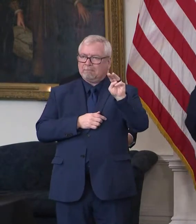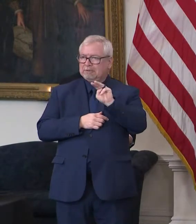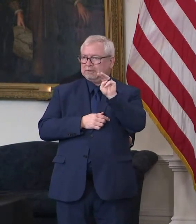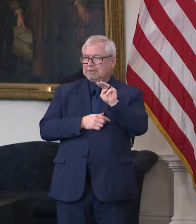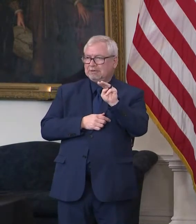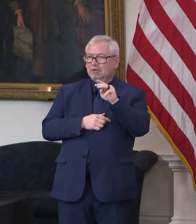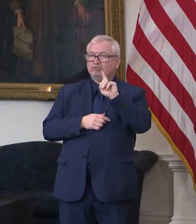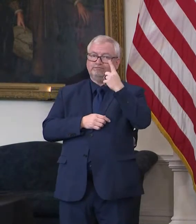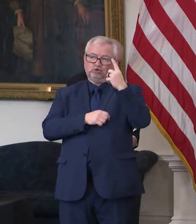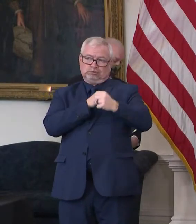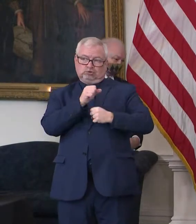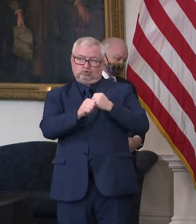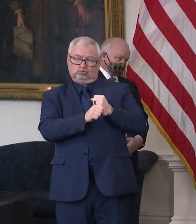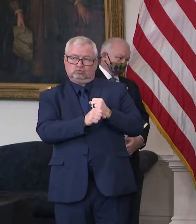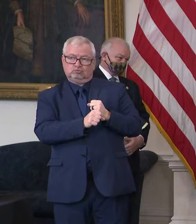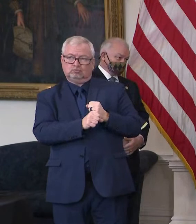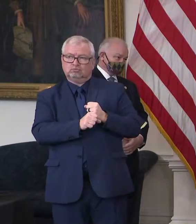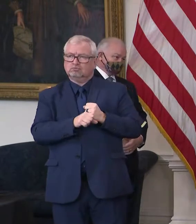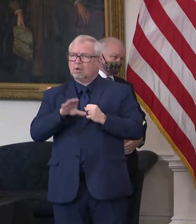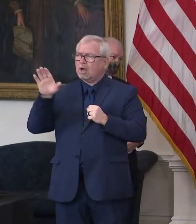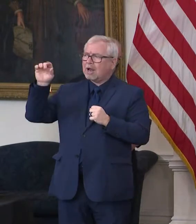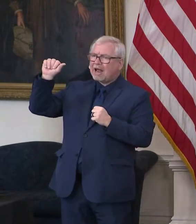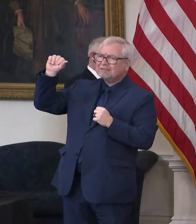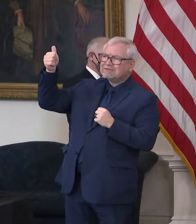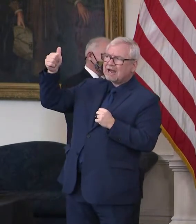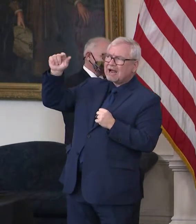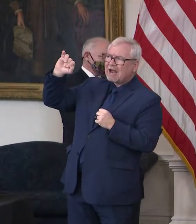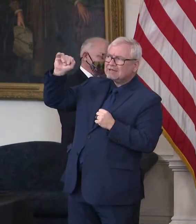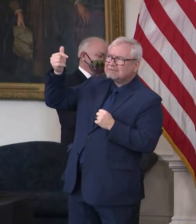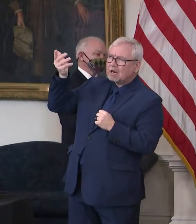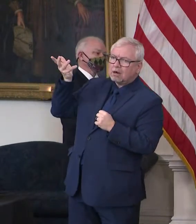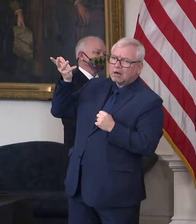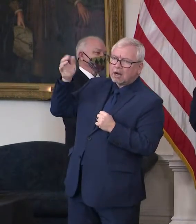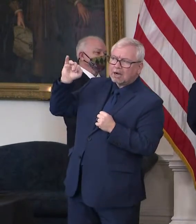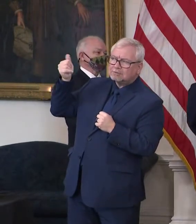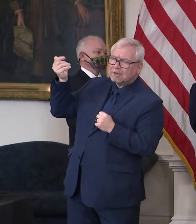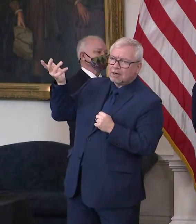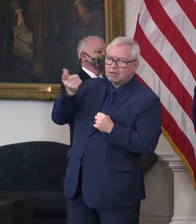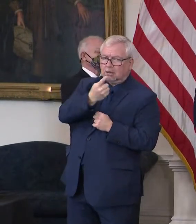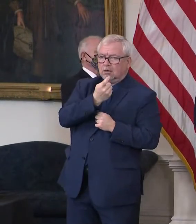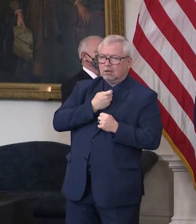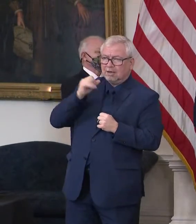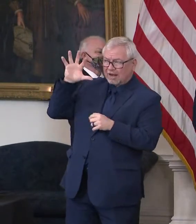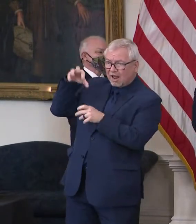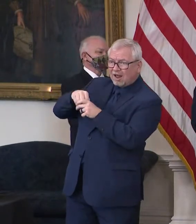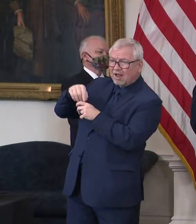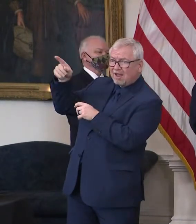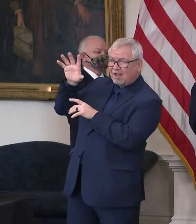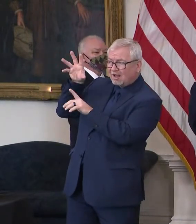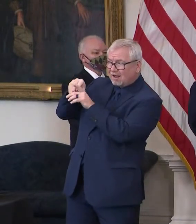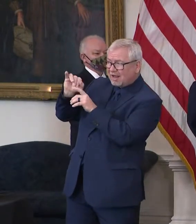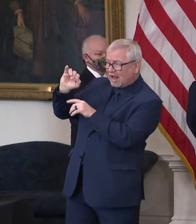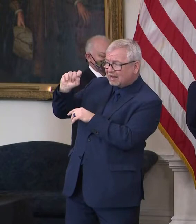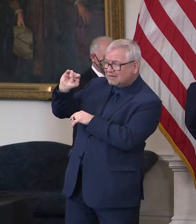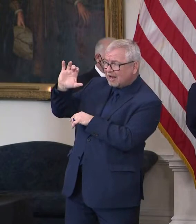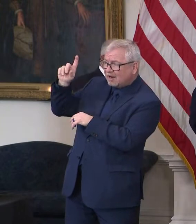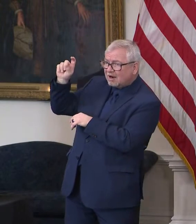And are I-10-5 included in the earned income tax credit of making that permanent? They are not.